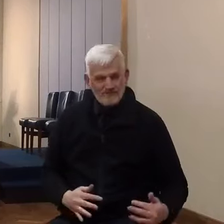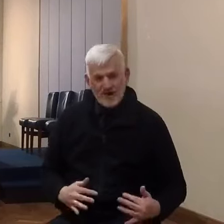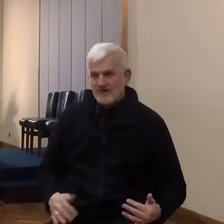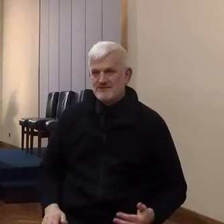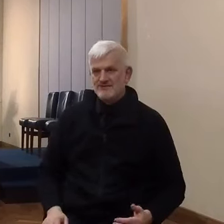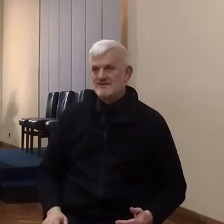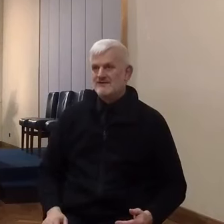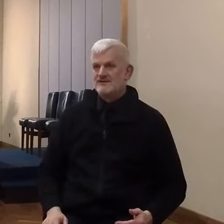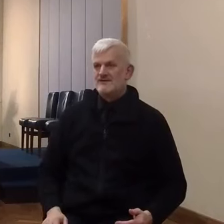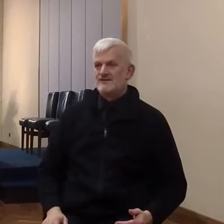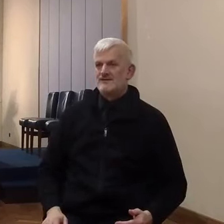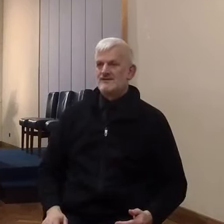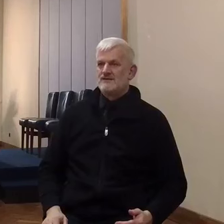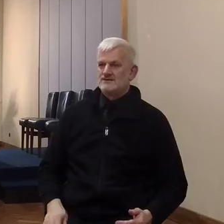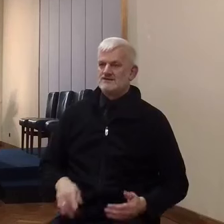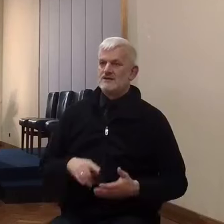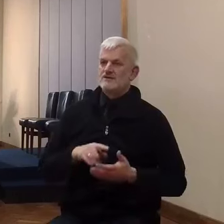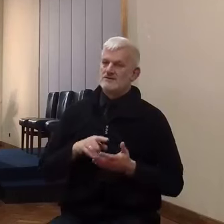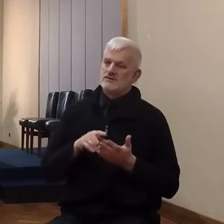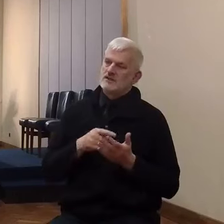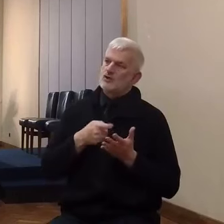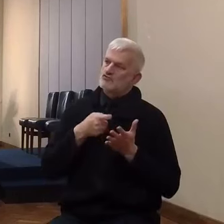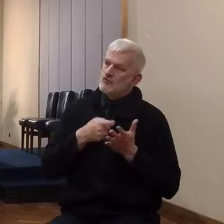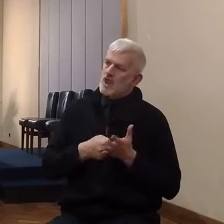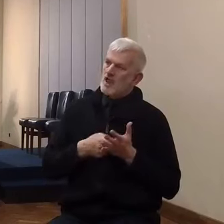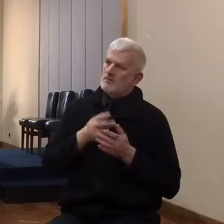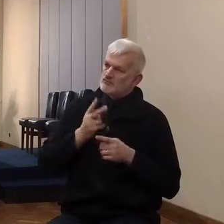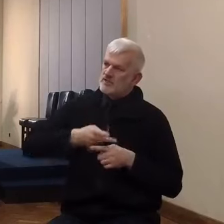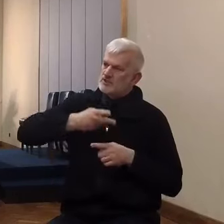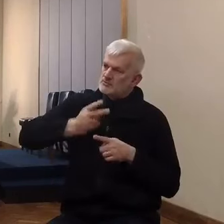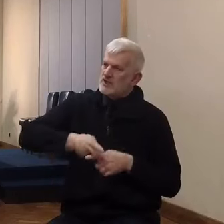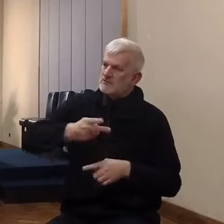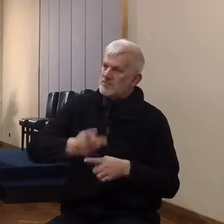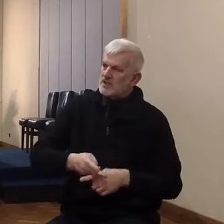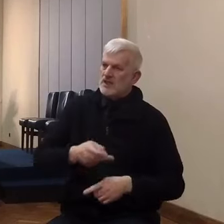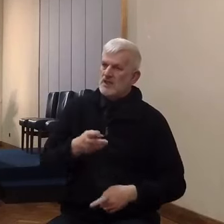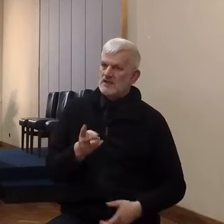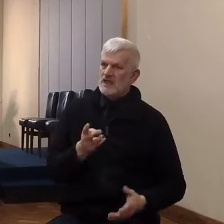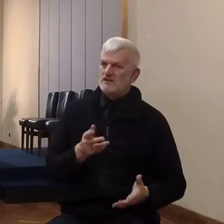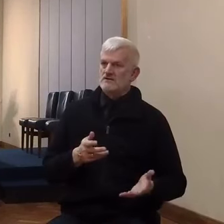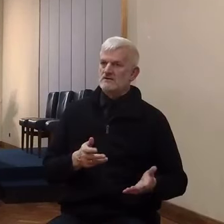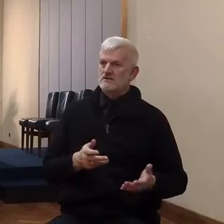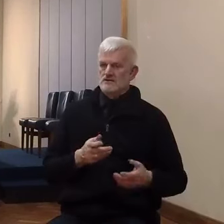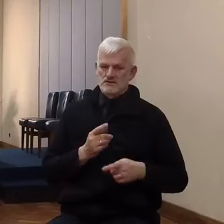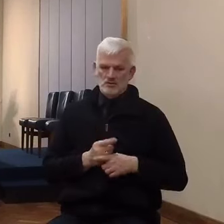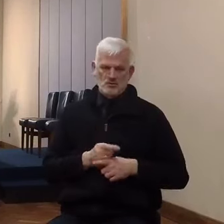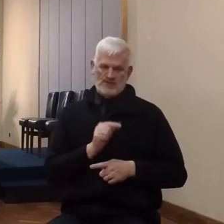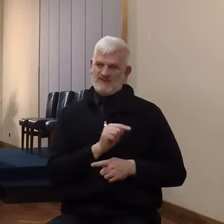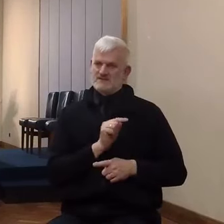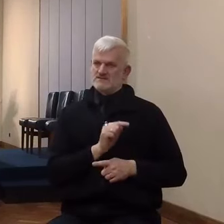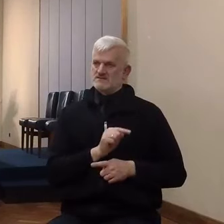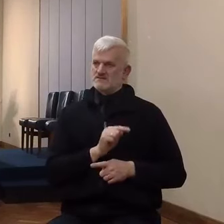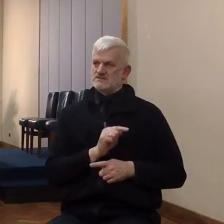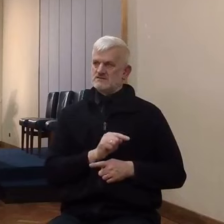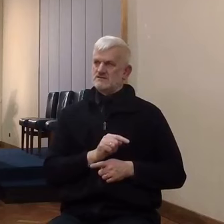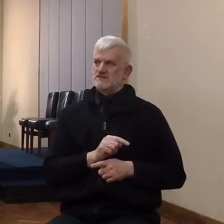it's so dramatic, the demoralisation of the people of Jericho, absolutely in line with the prophecy of Moses.